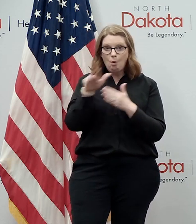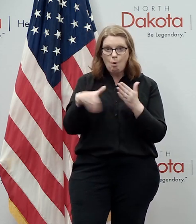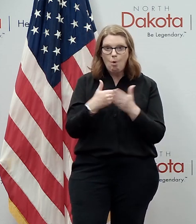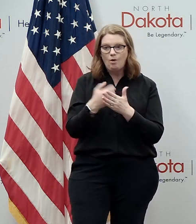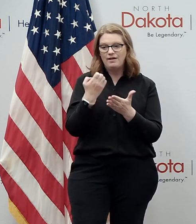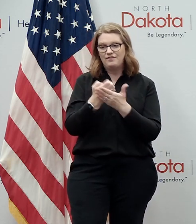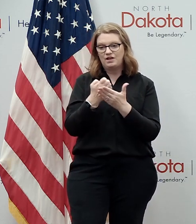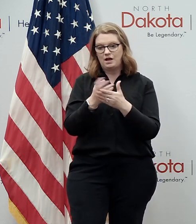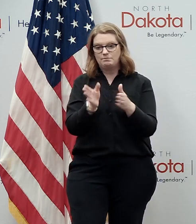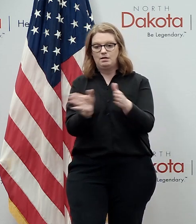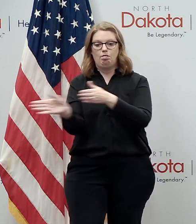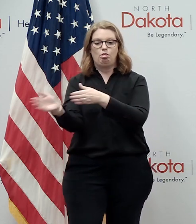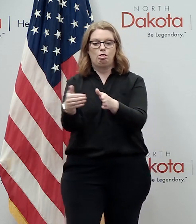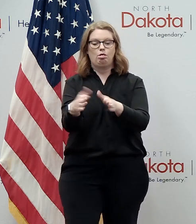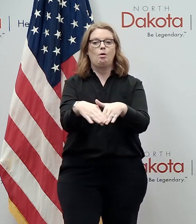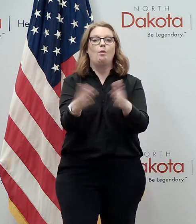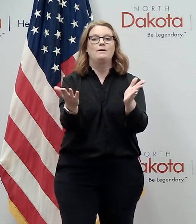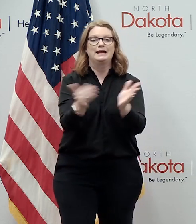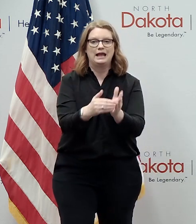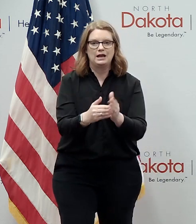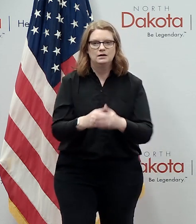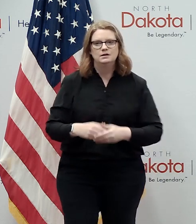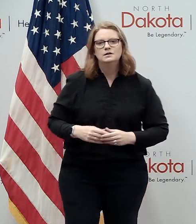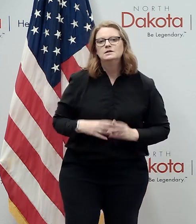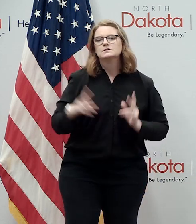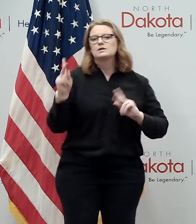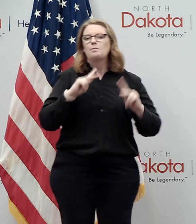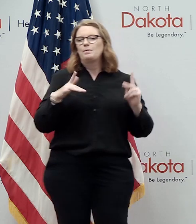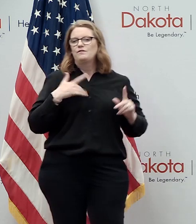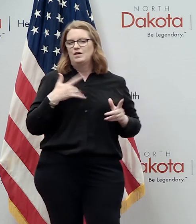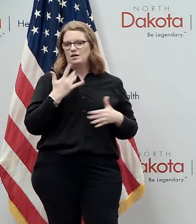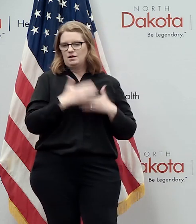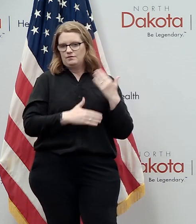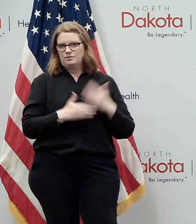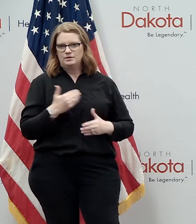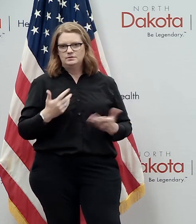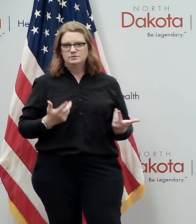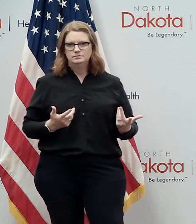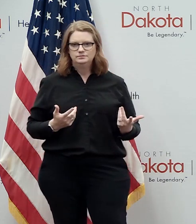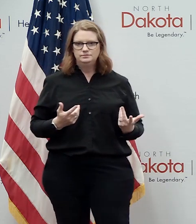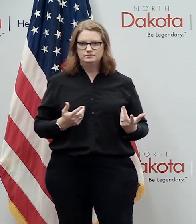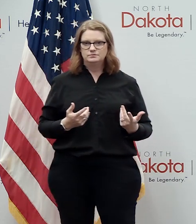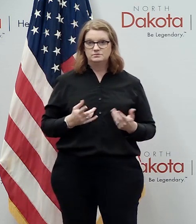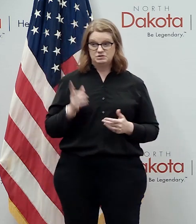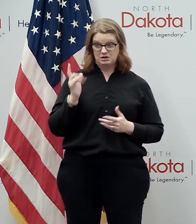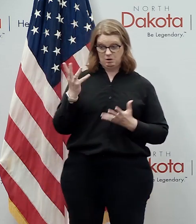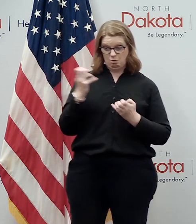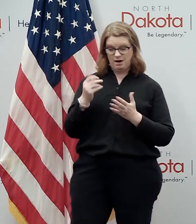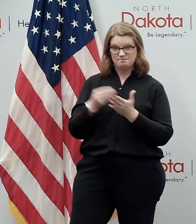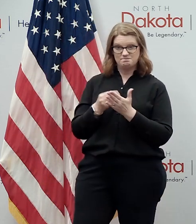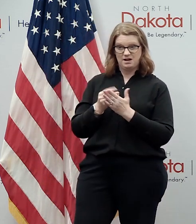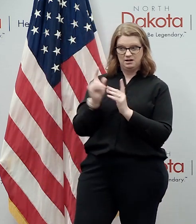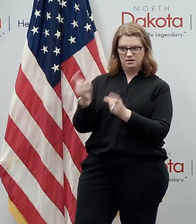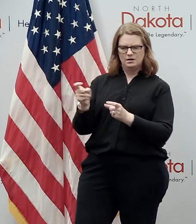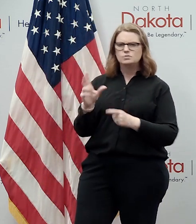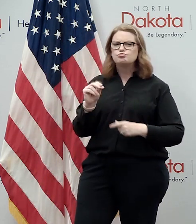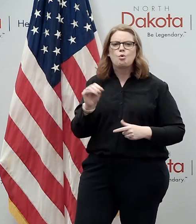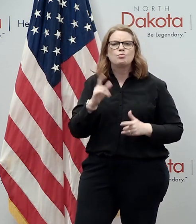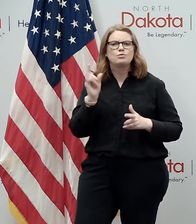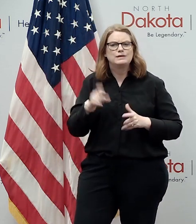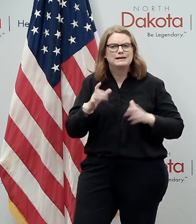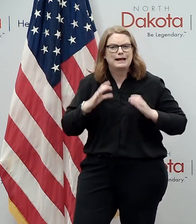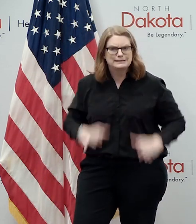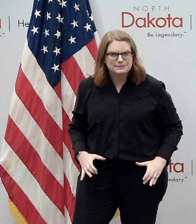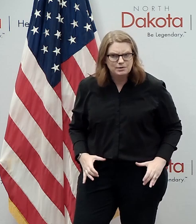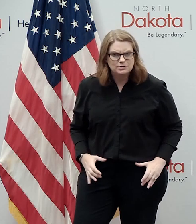and get consumer confidence back with consumer confidence back because what they they really don't want to hand out they need more customers they get more customers when we get consumer